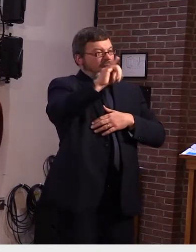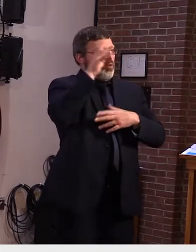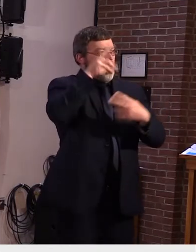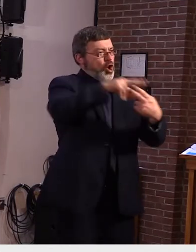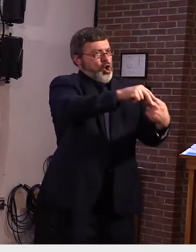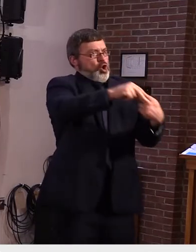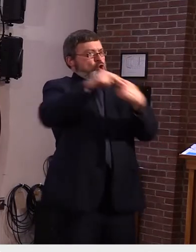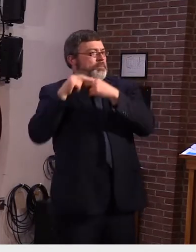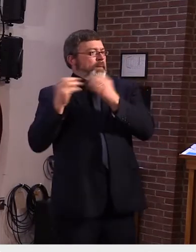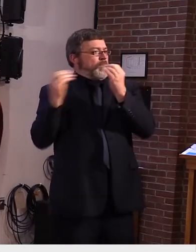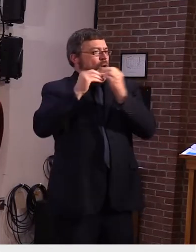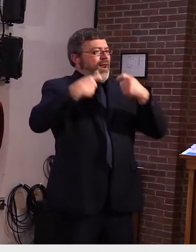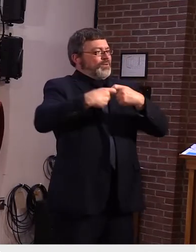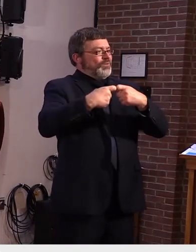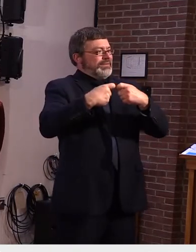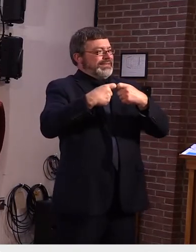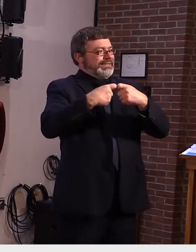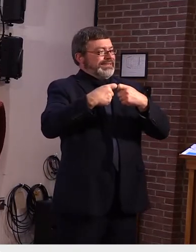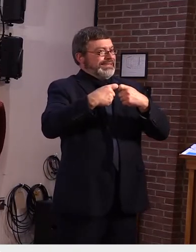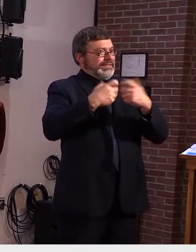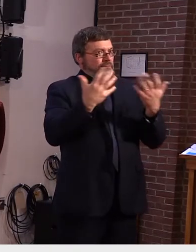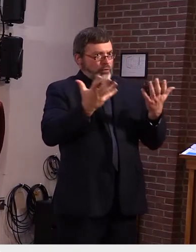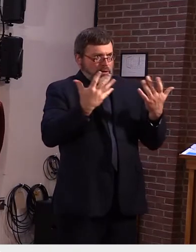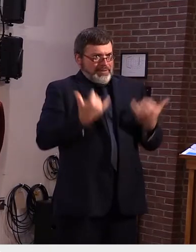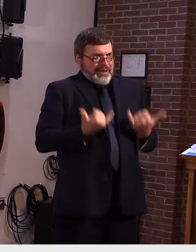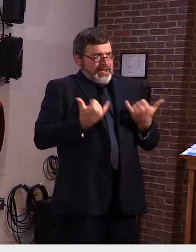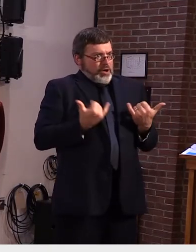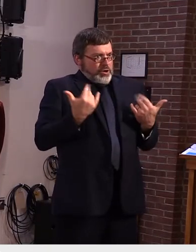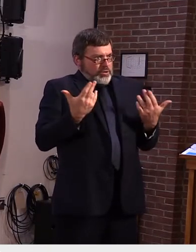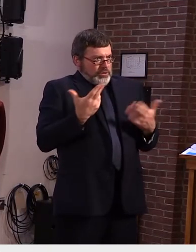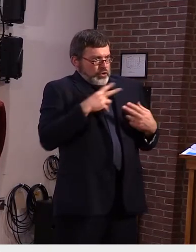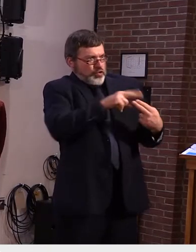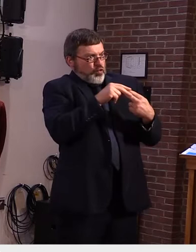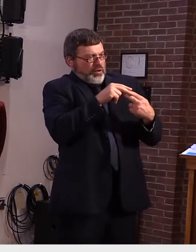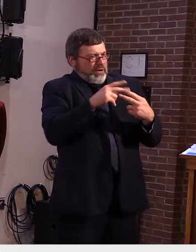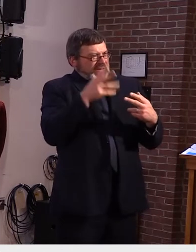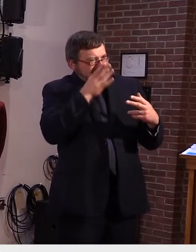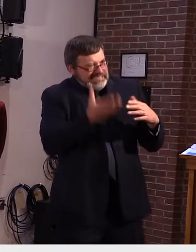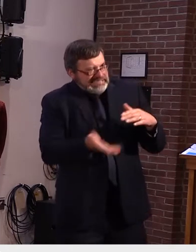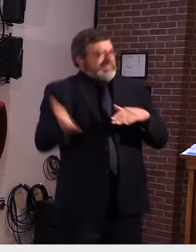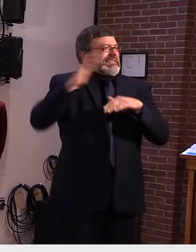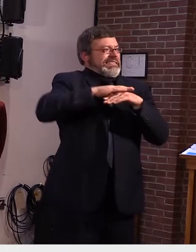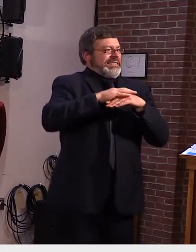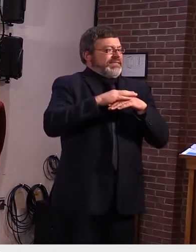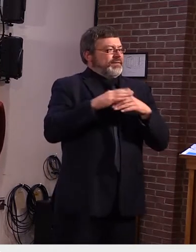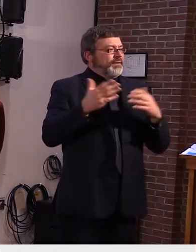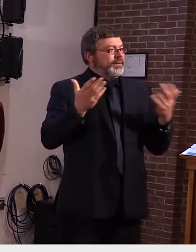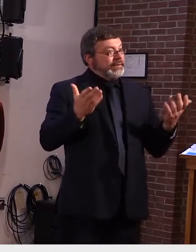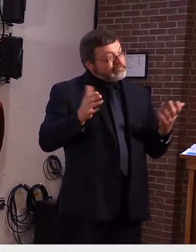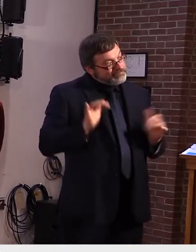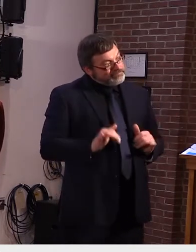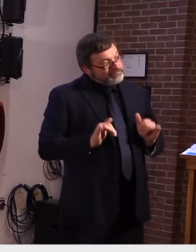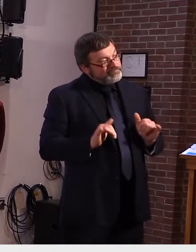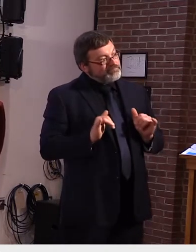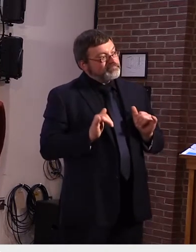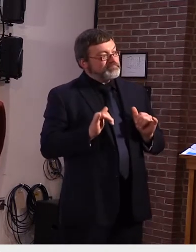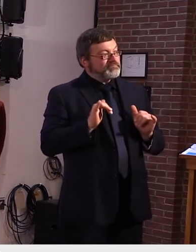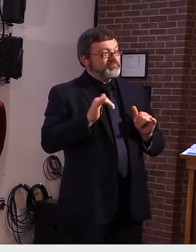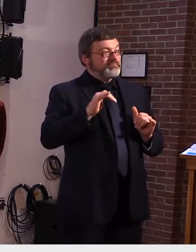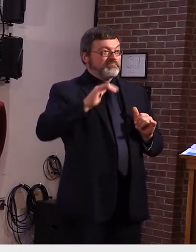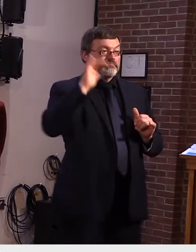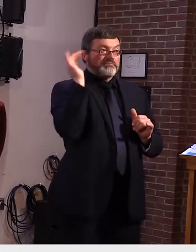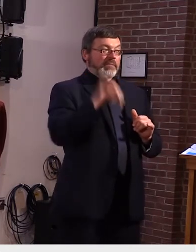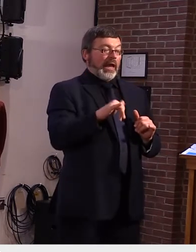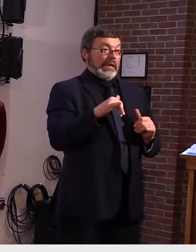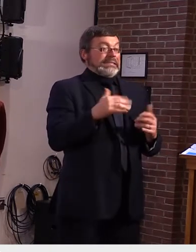that we have in place so we have to uh really ramp up uh in many respects because um it'll be significant the amount of